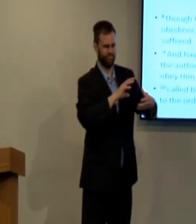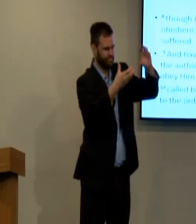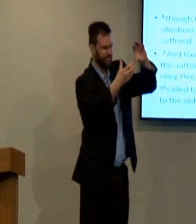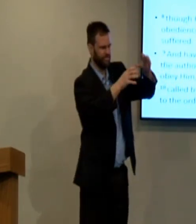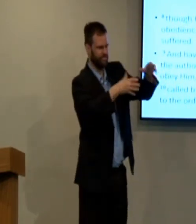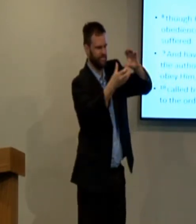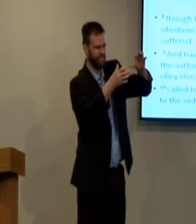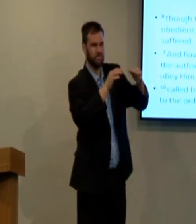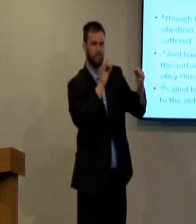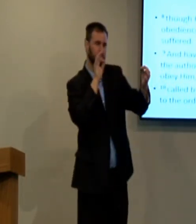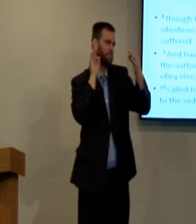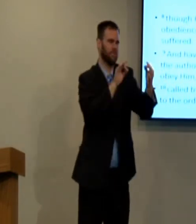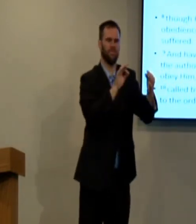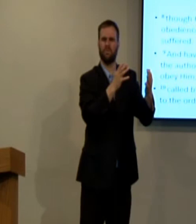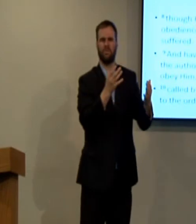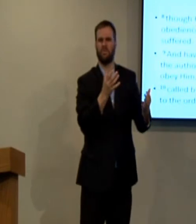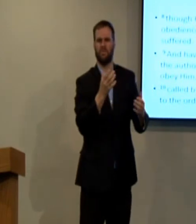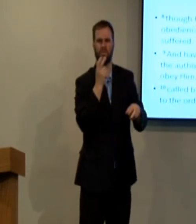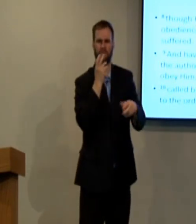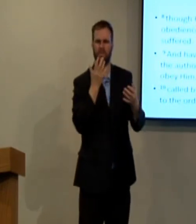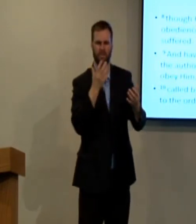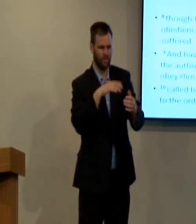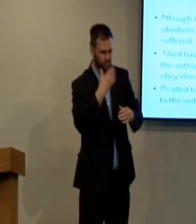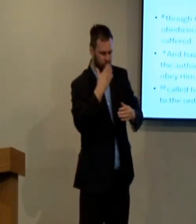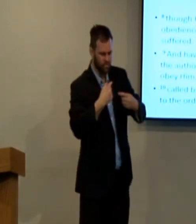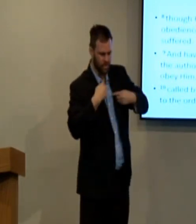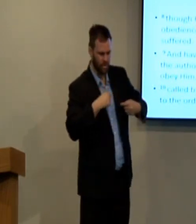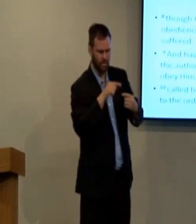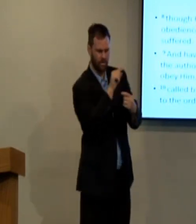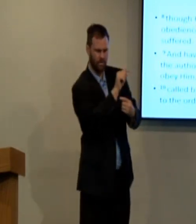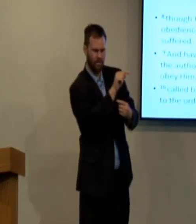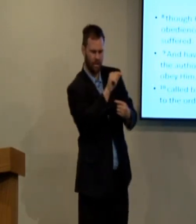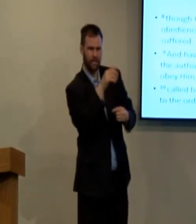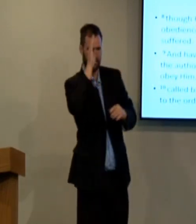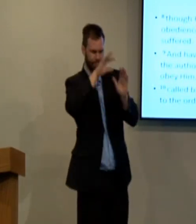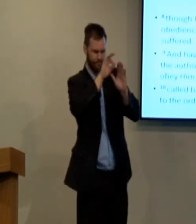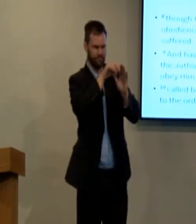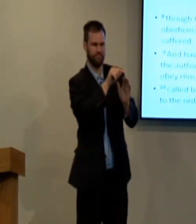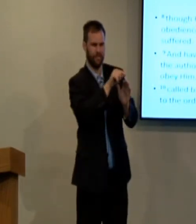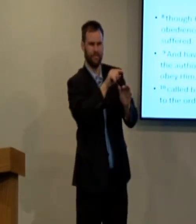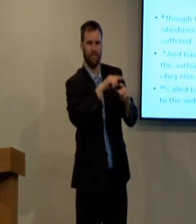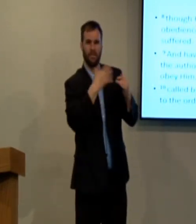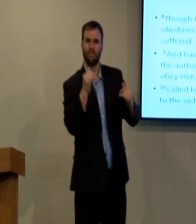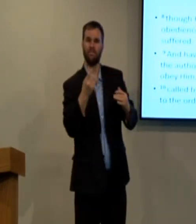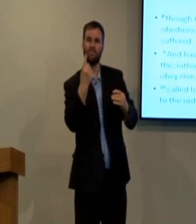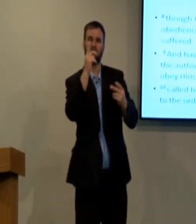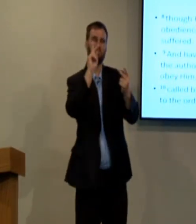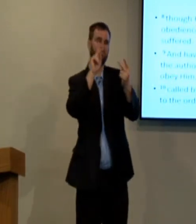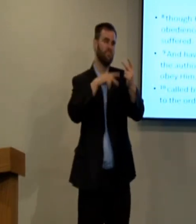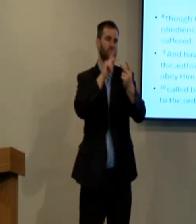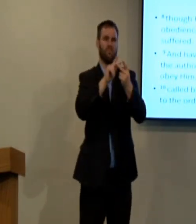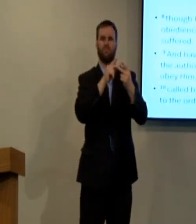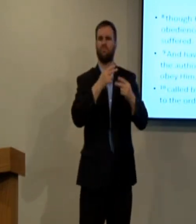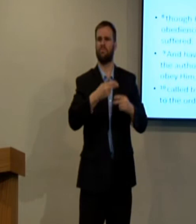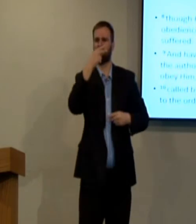We consider, you know, history, and we look all around the Old Testament, and God chooses different priests.